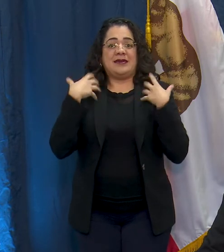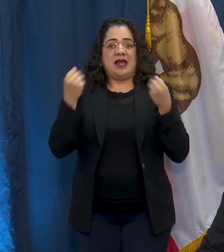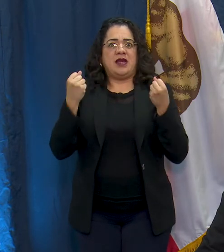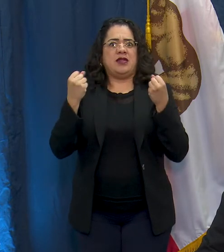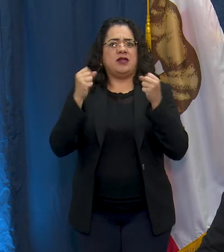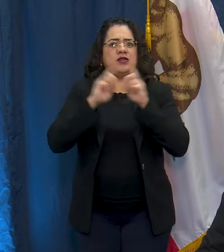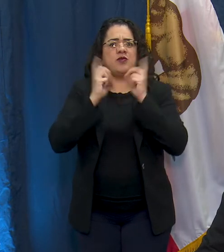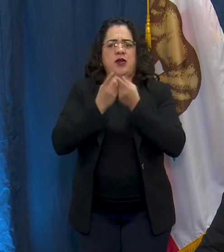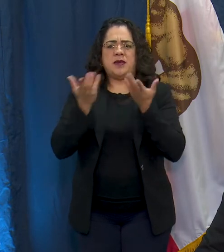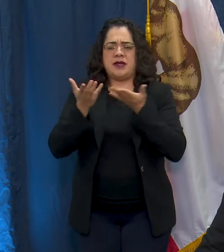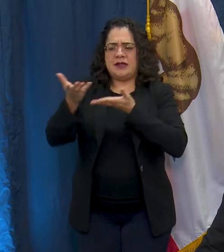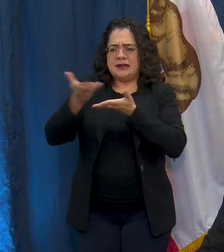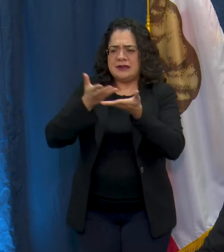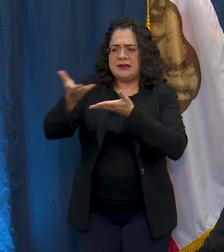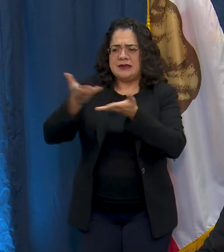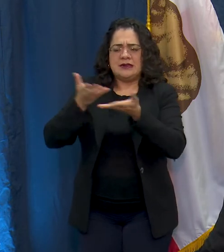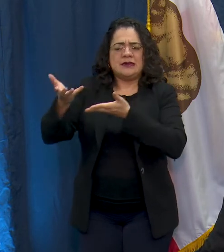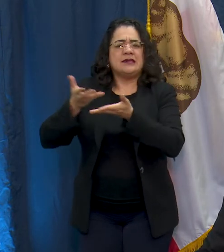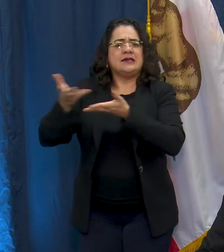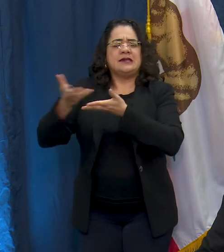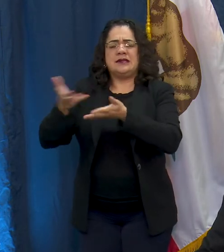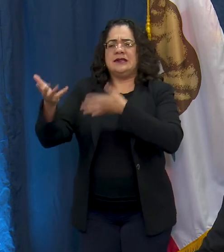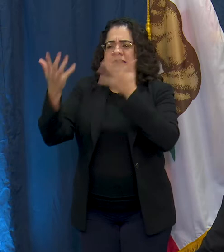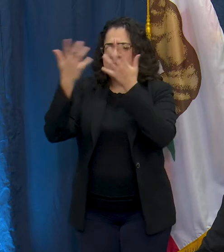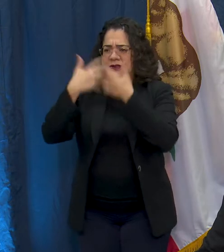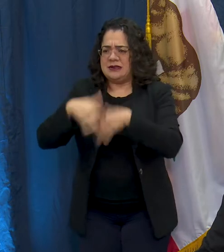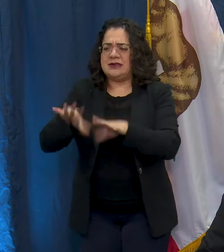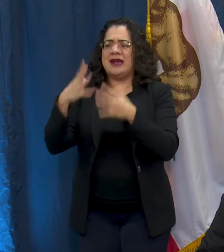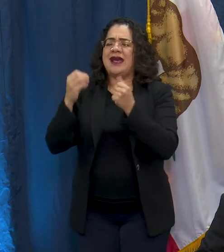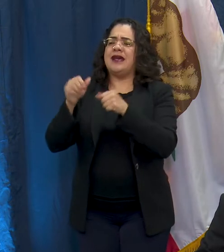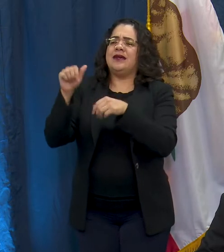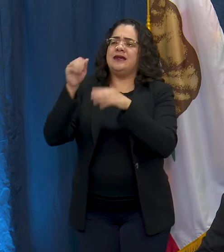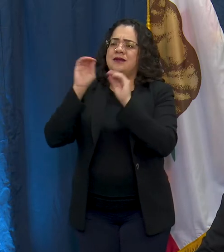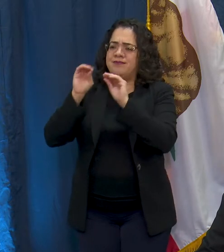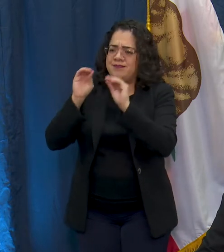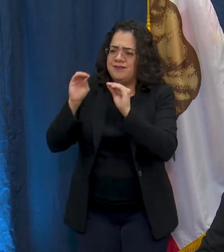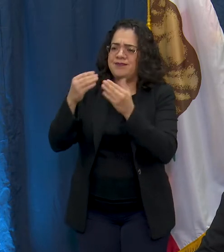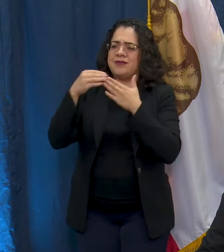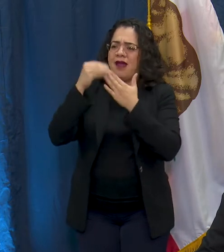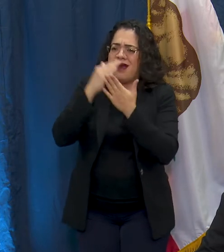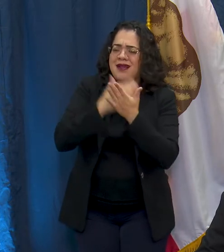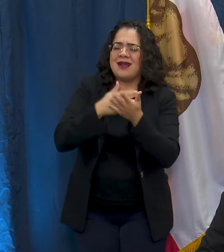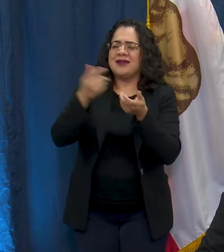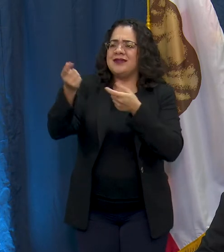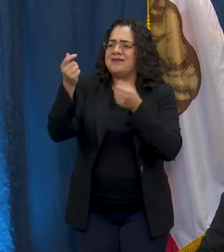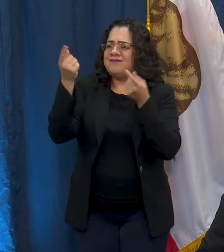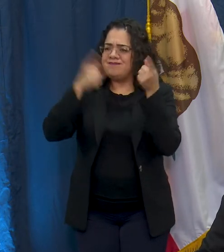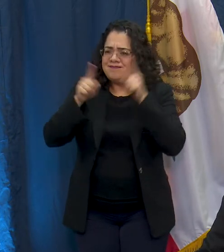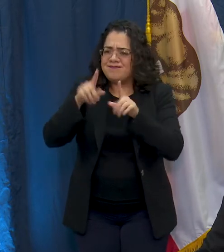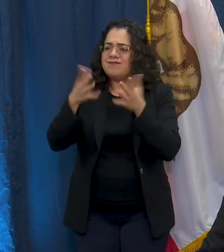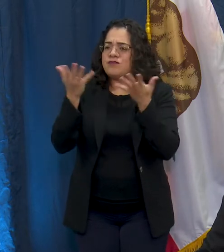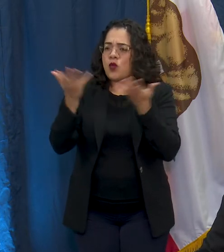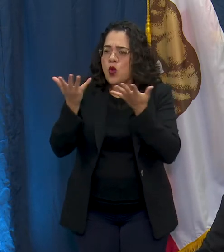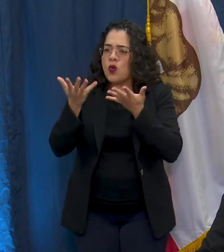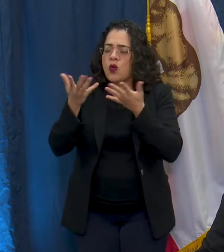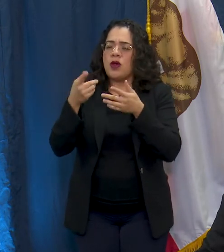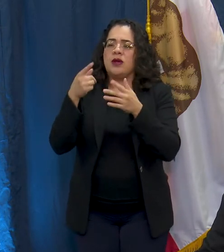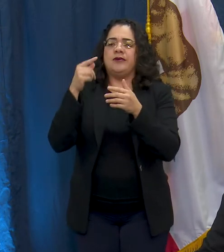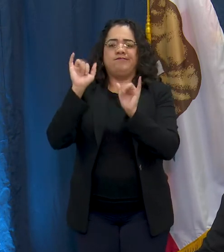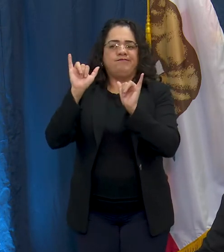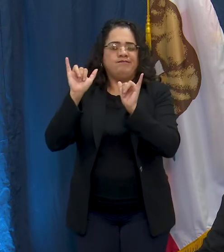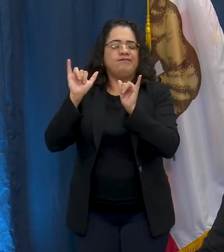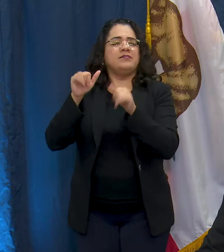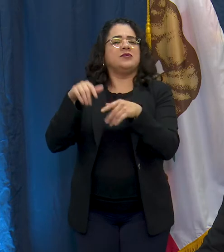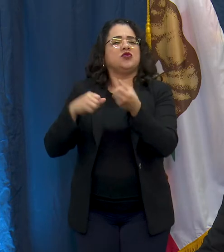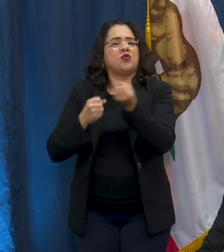working with all the facilities to ensure that we are minimizing risk to other folks that live in at these centers,